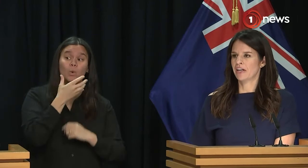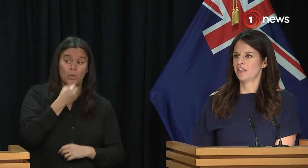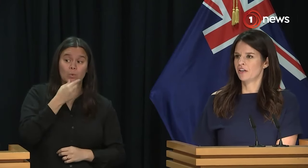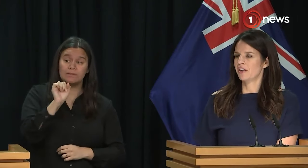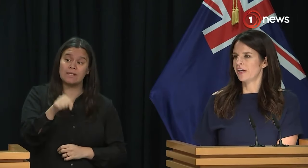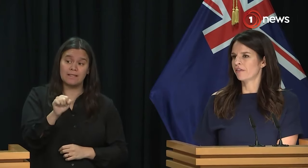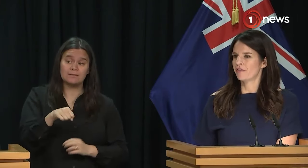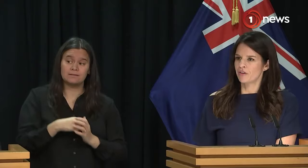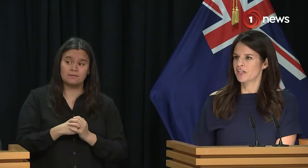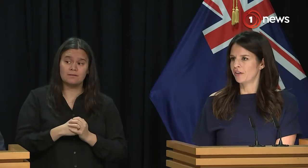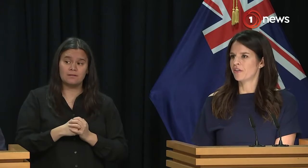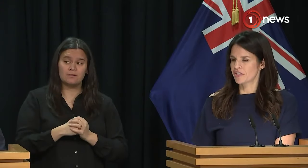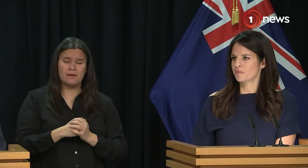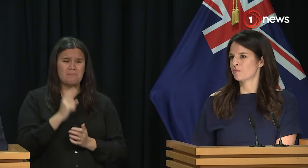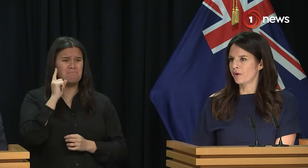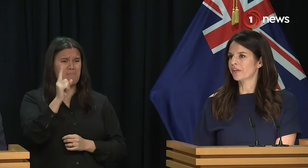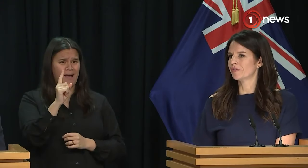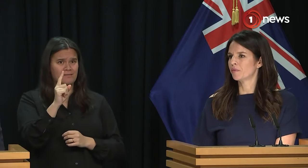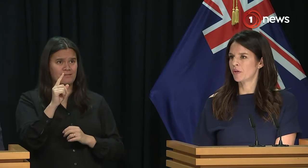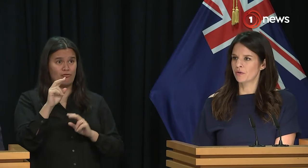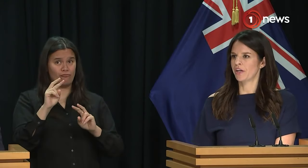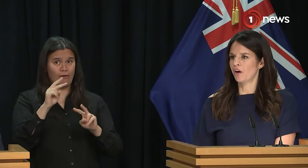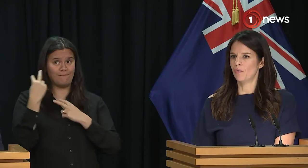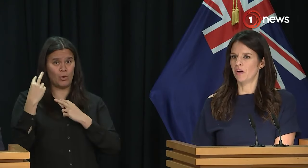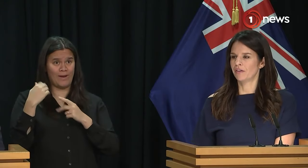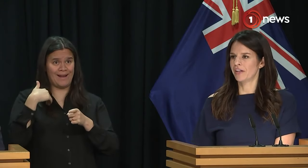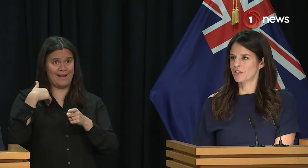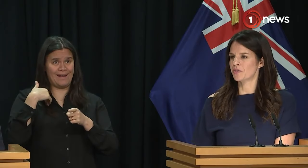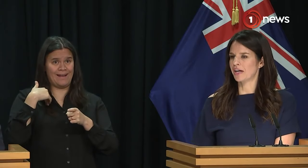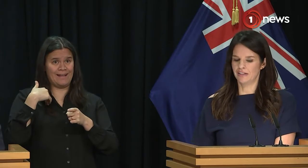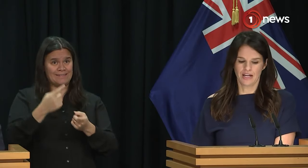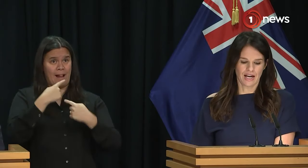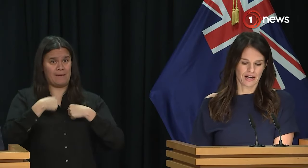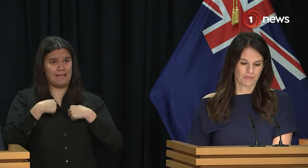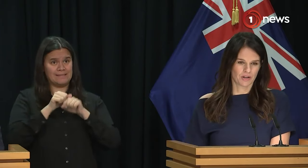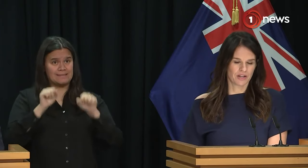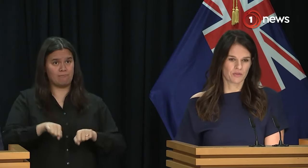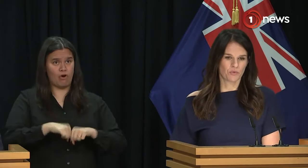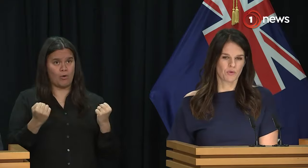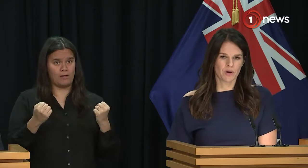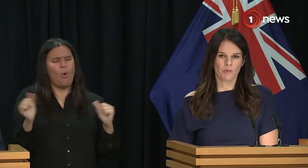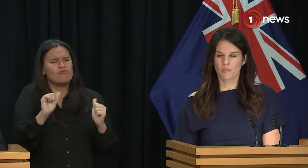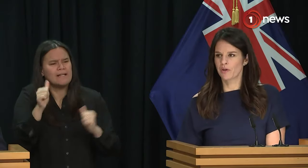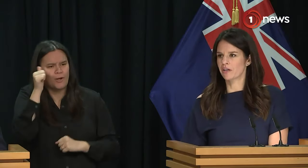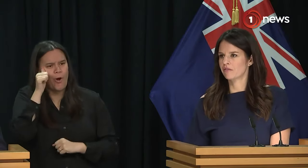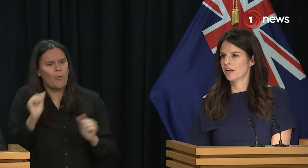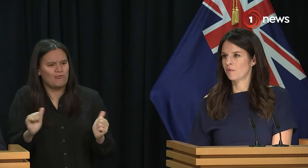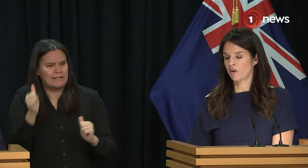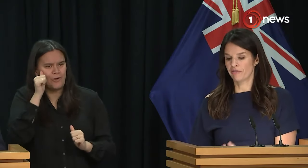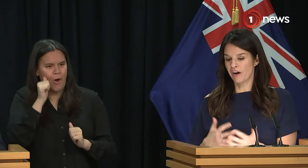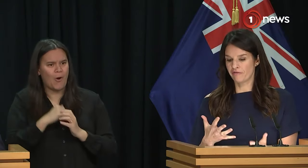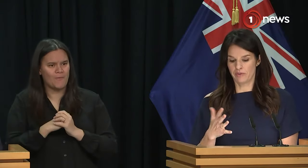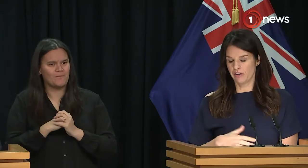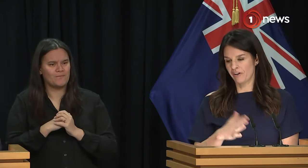frankly, you didn't need a review to tell you that the system was broken. We already know what the issues are. We will be working.